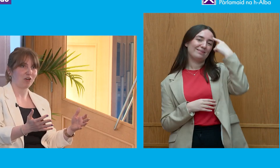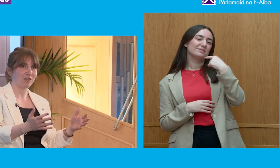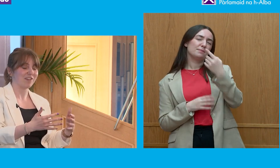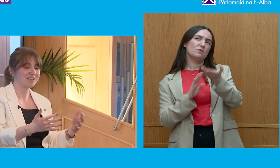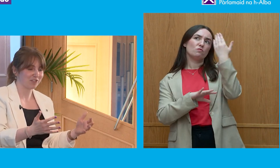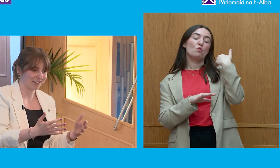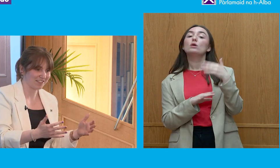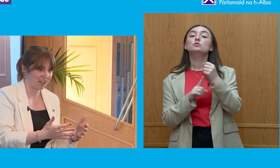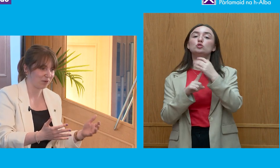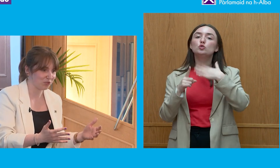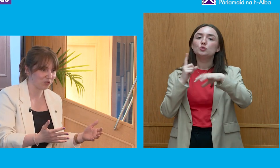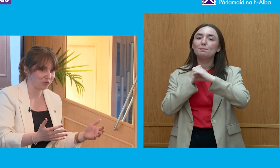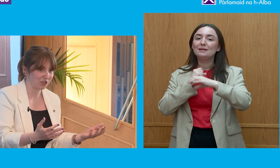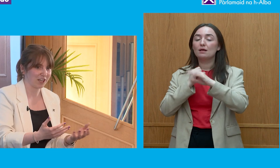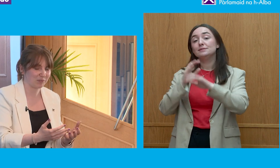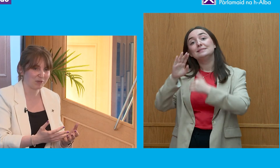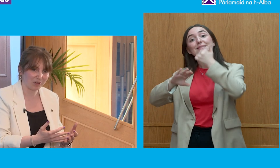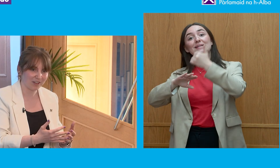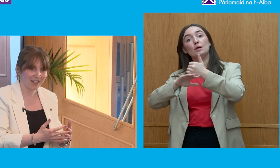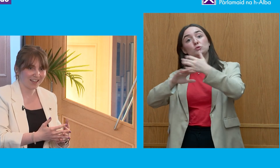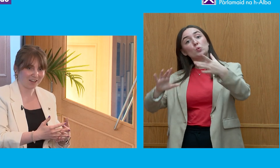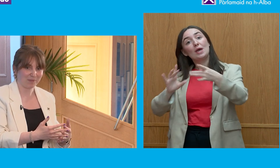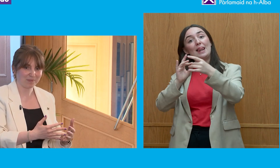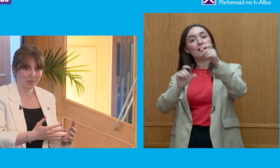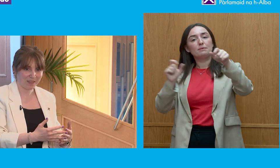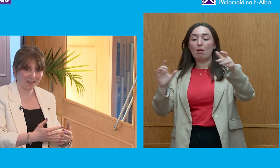is, on the face of it, set up to connect people.